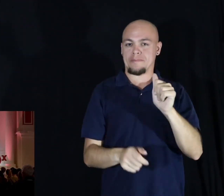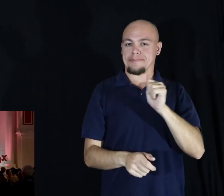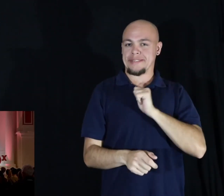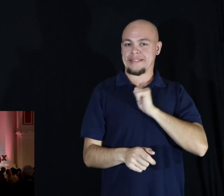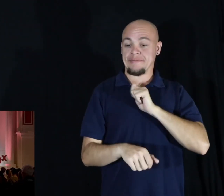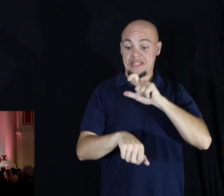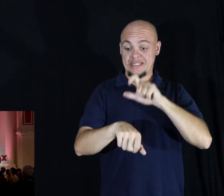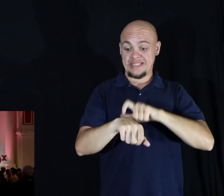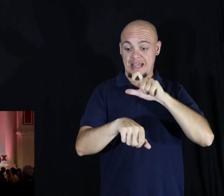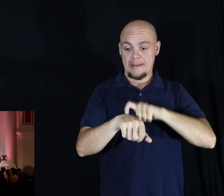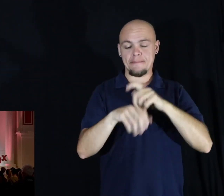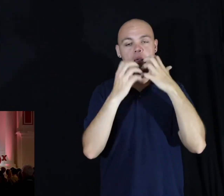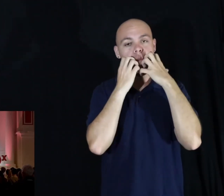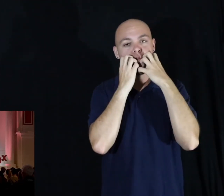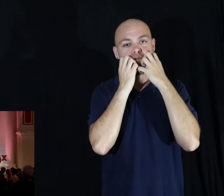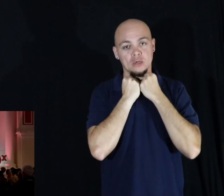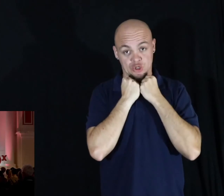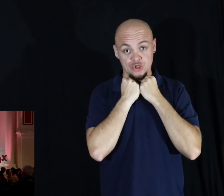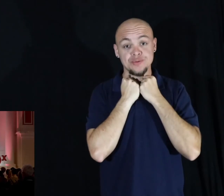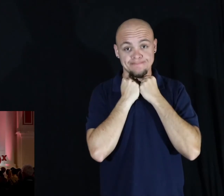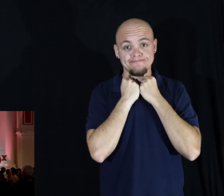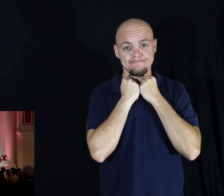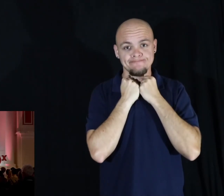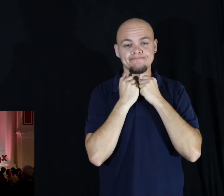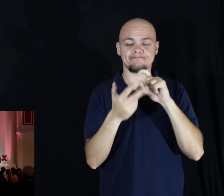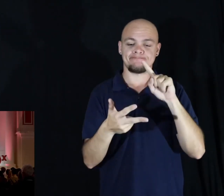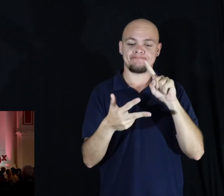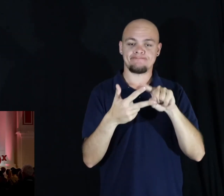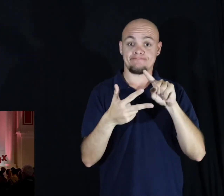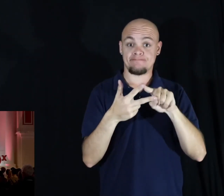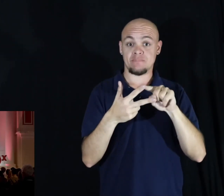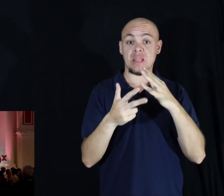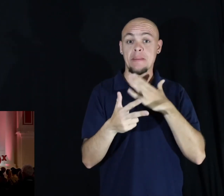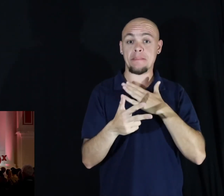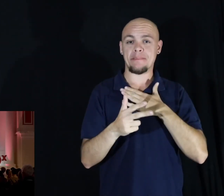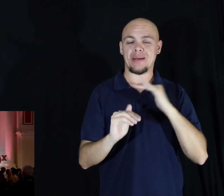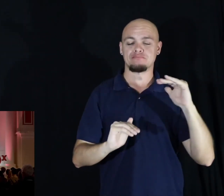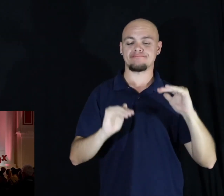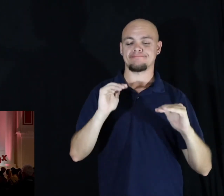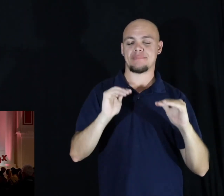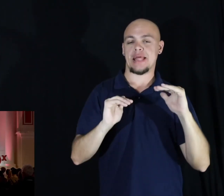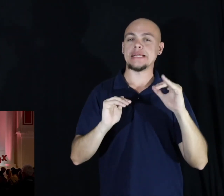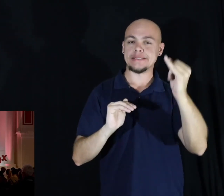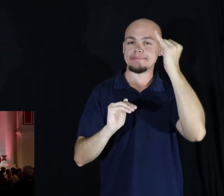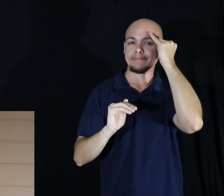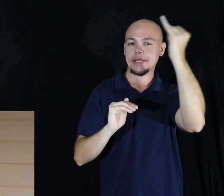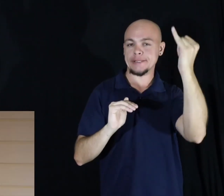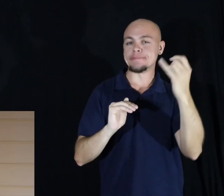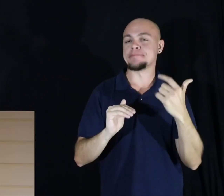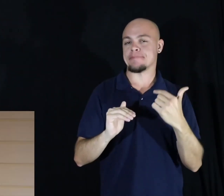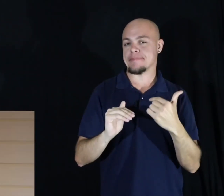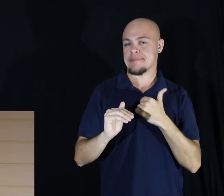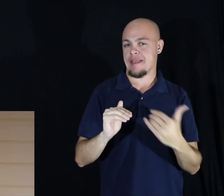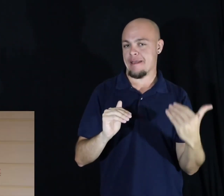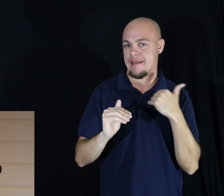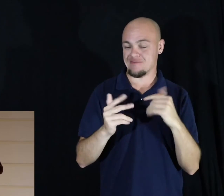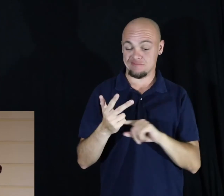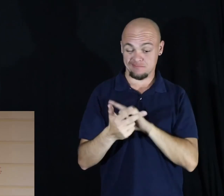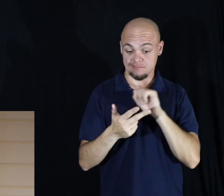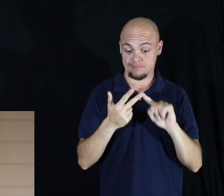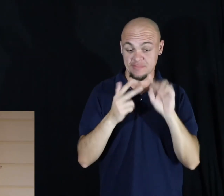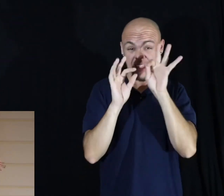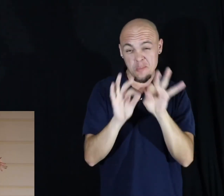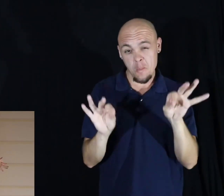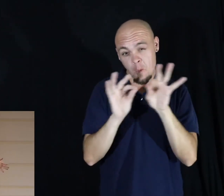Because time is precious. I've learnt my ideal balance. But most importantly,